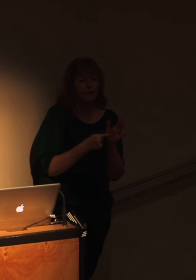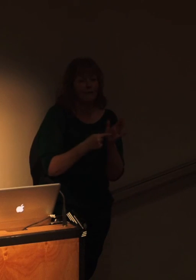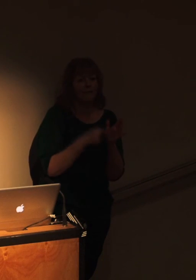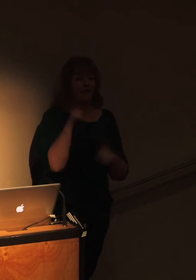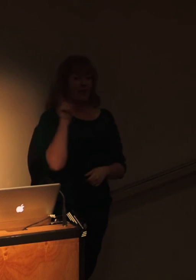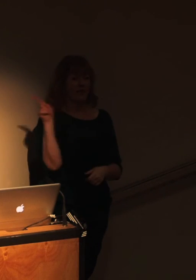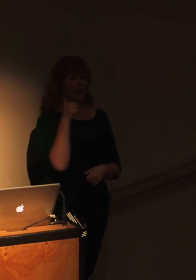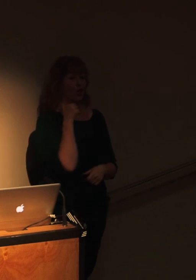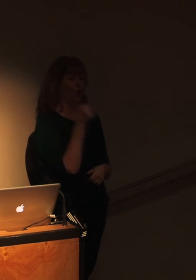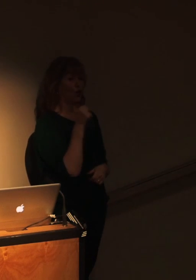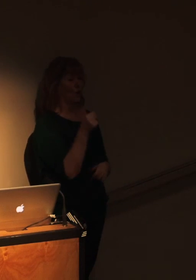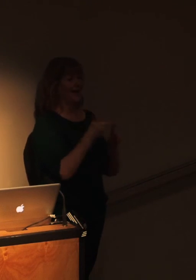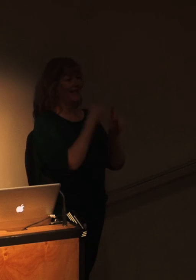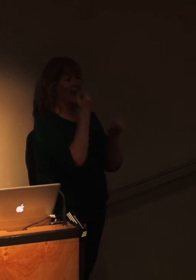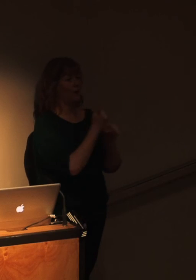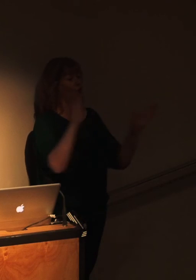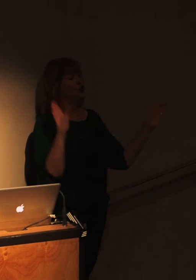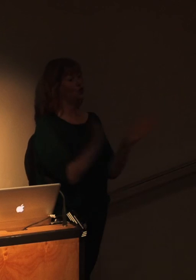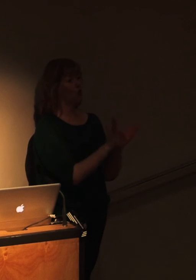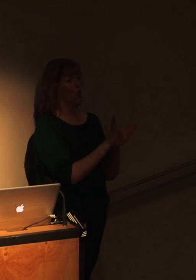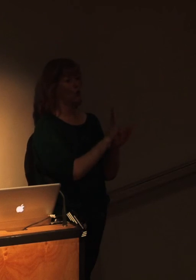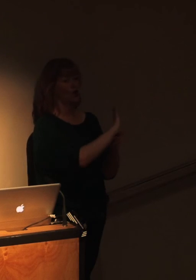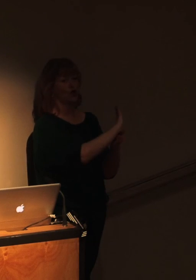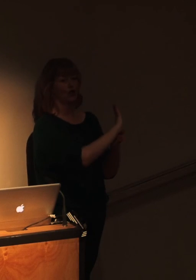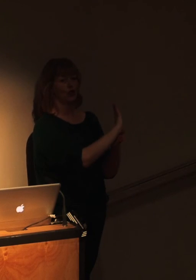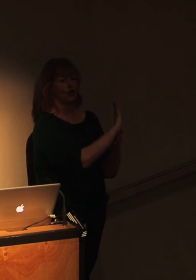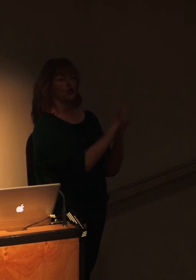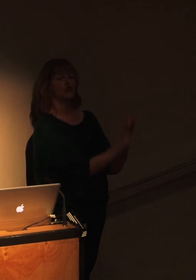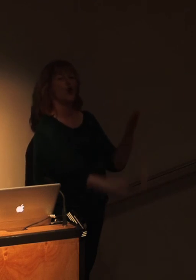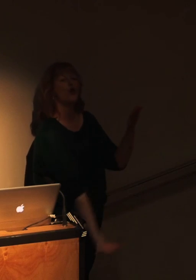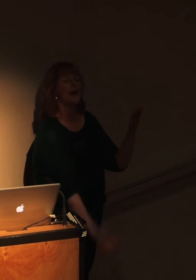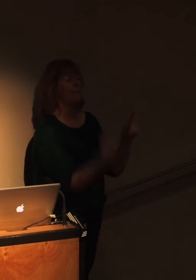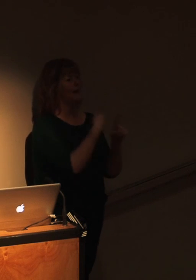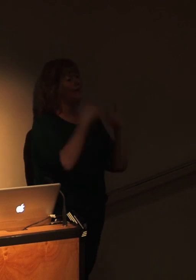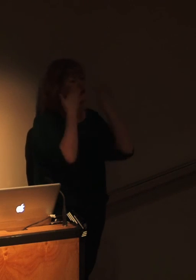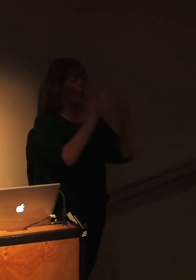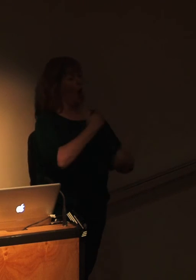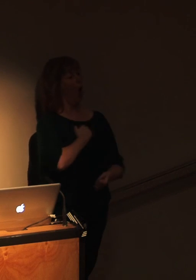of telling a short story, but also having an opinion in the story. So I'll play that.